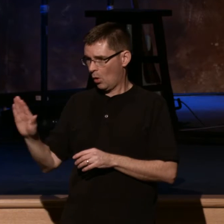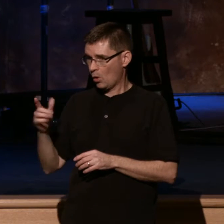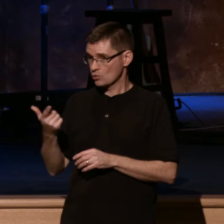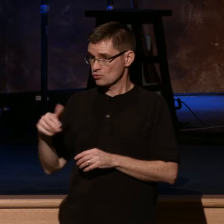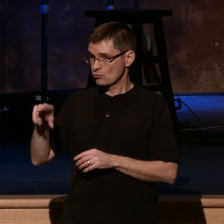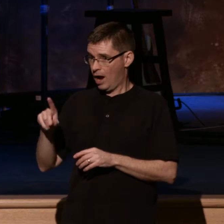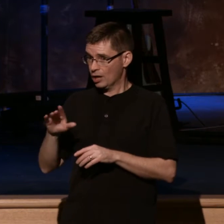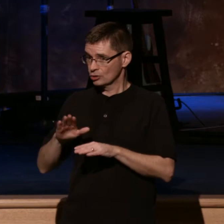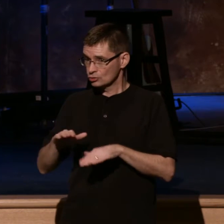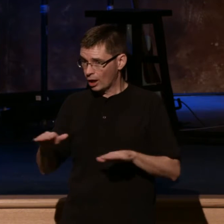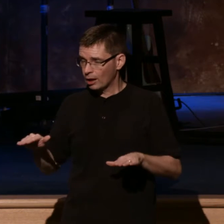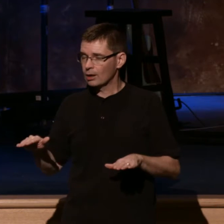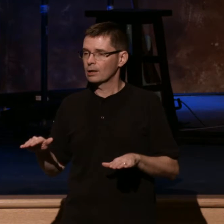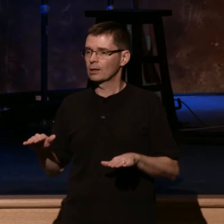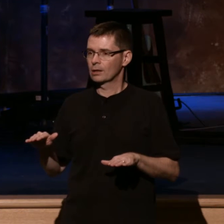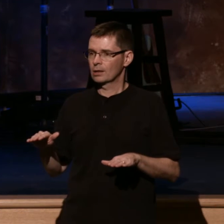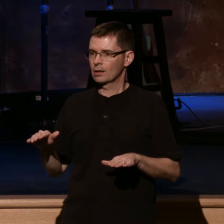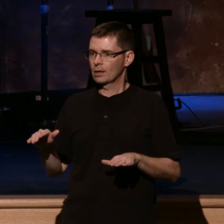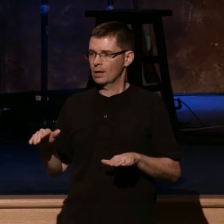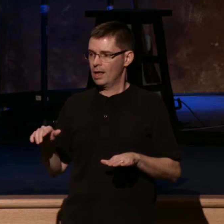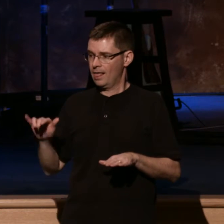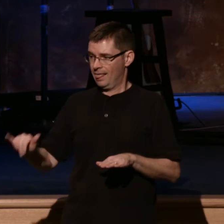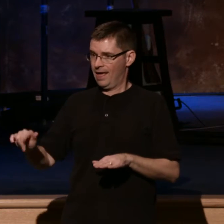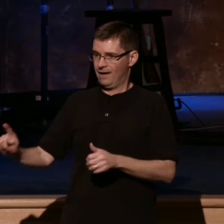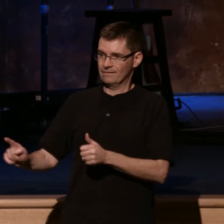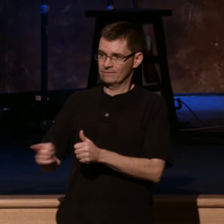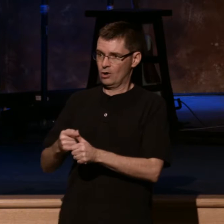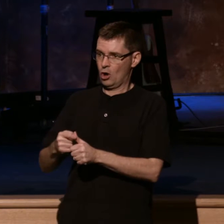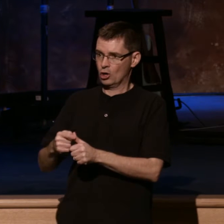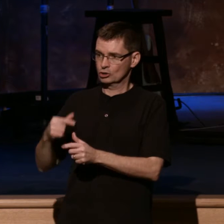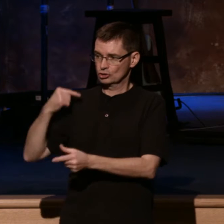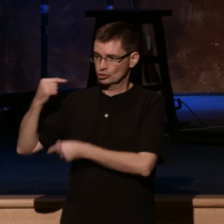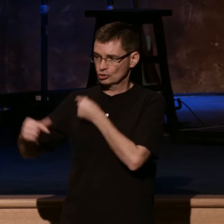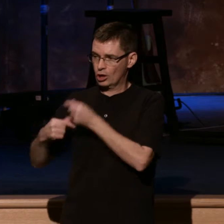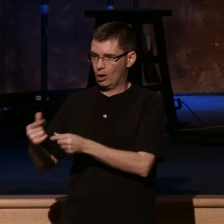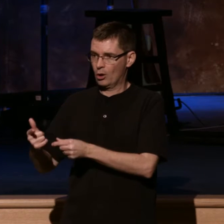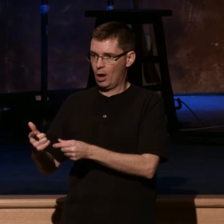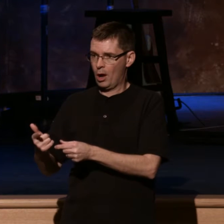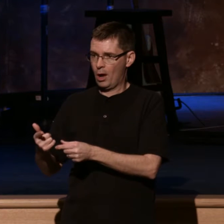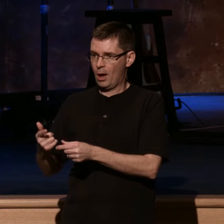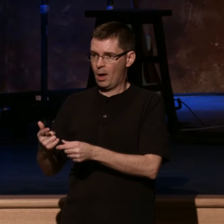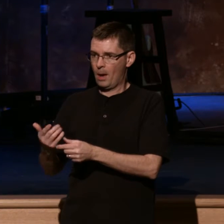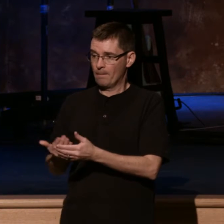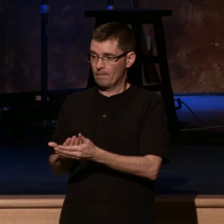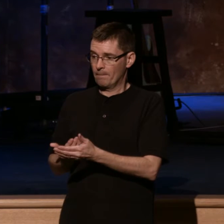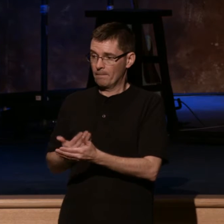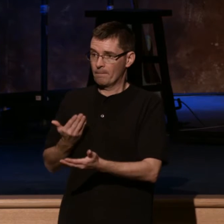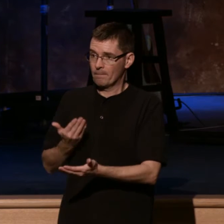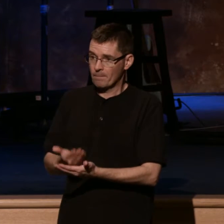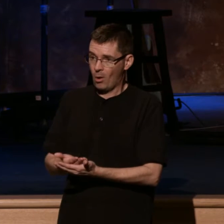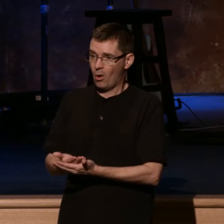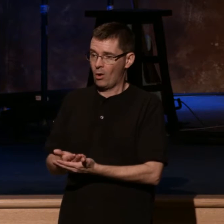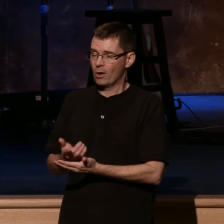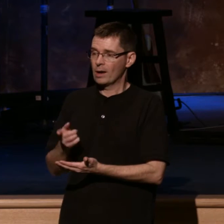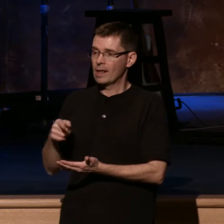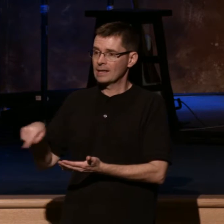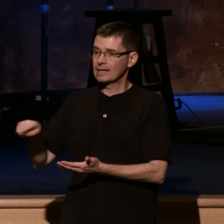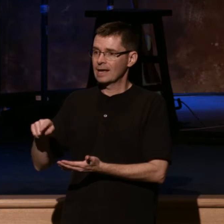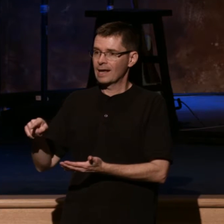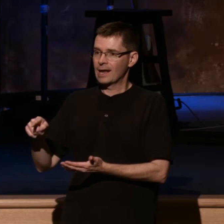grandchildren are the first generation to be born for whom being a good citizen and being a good